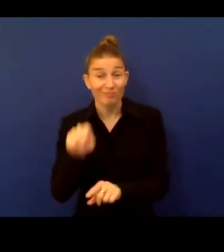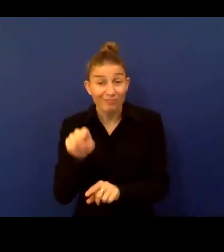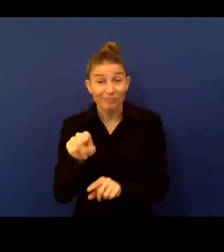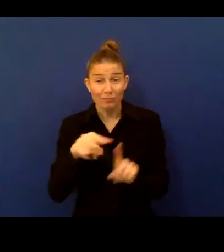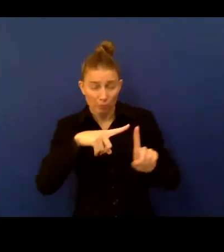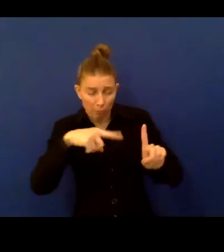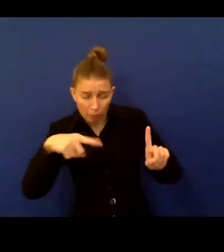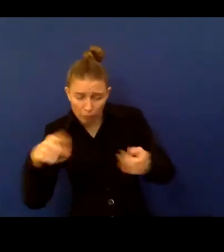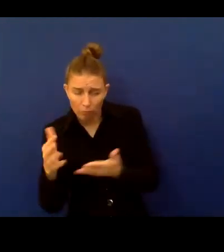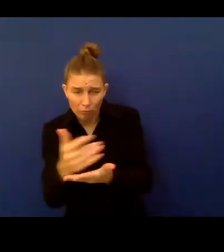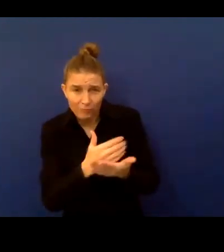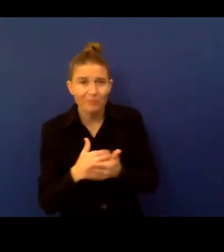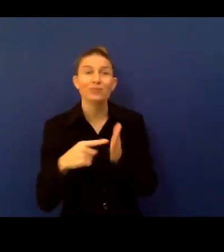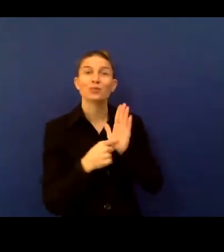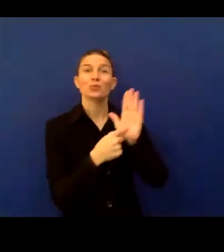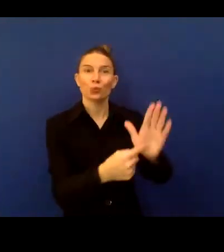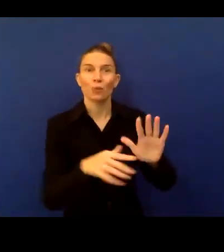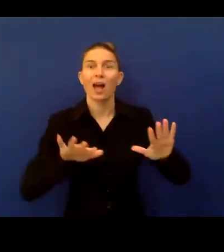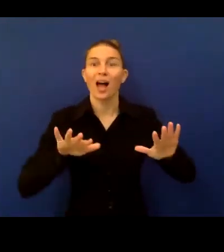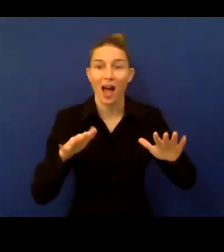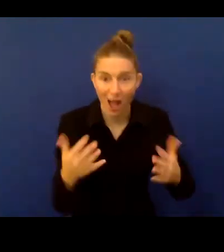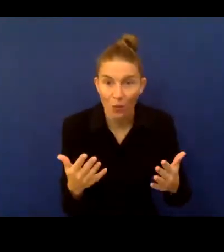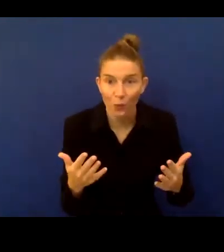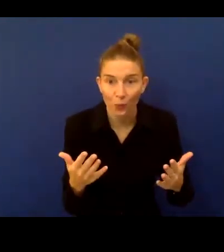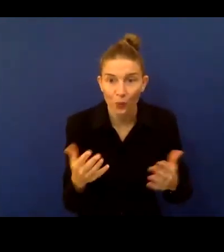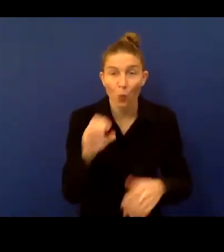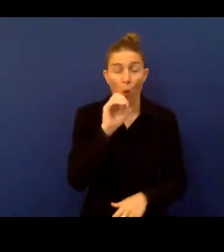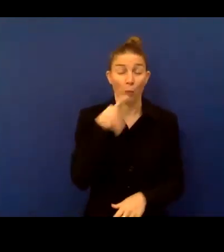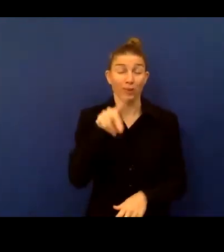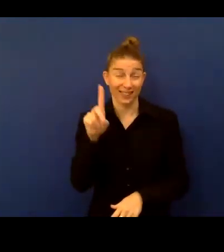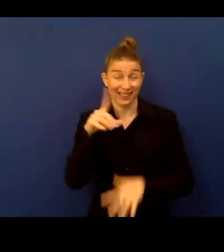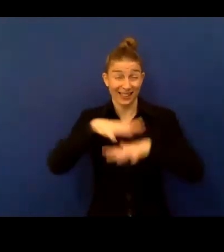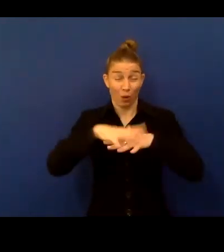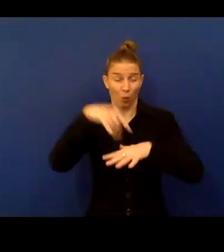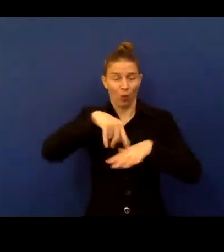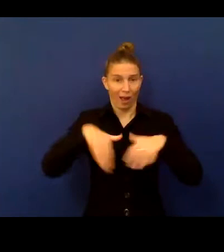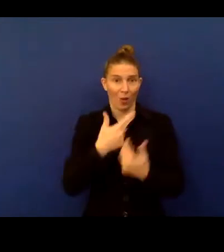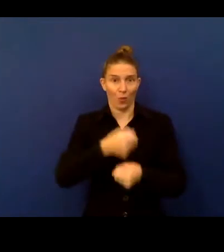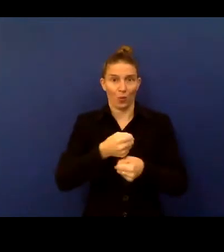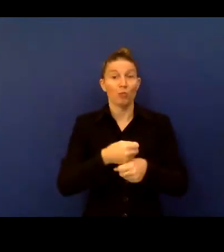OPD networks and the potential, of course, of crowdsourced data as well.